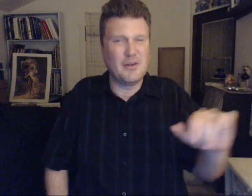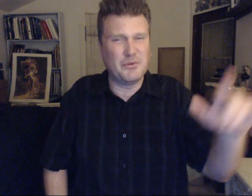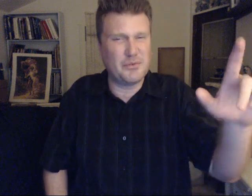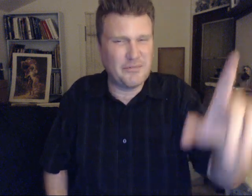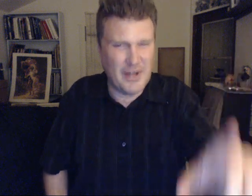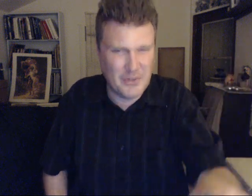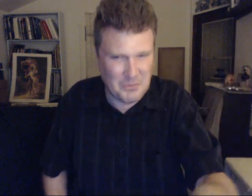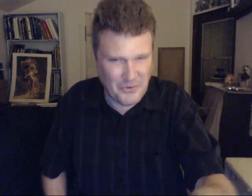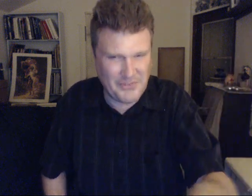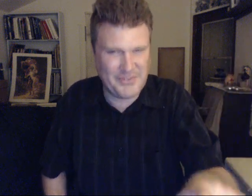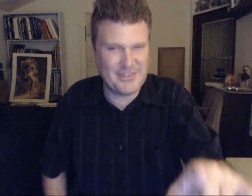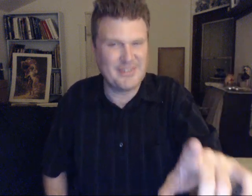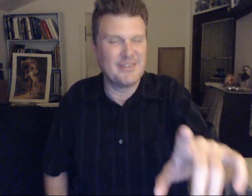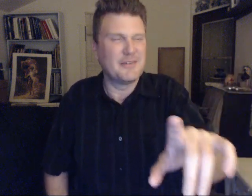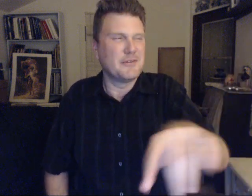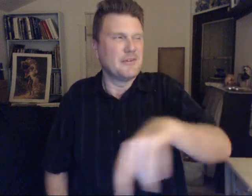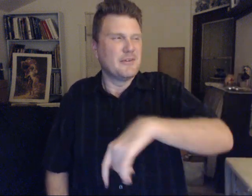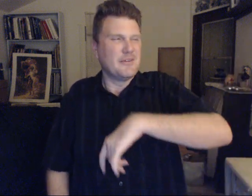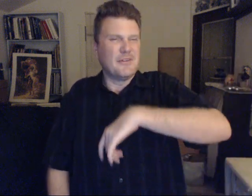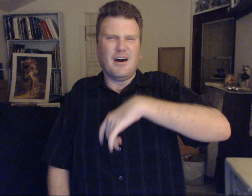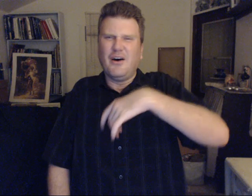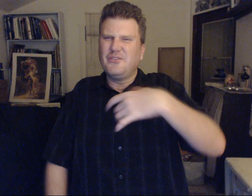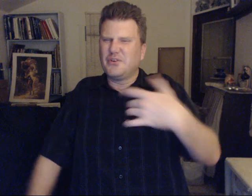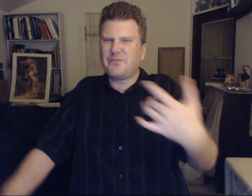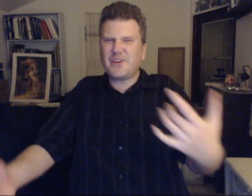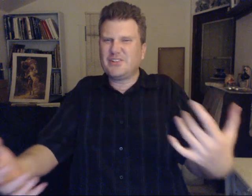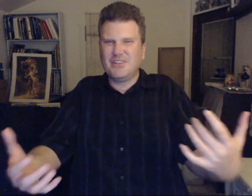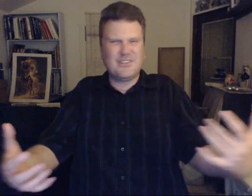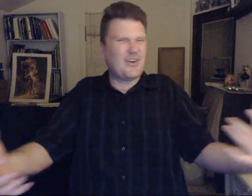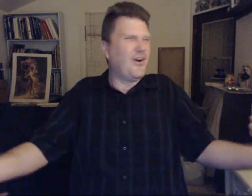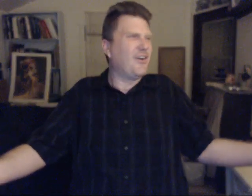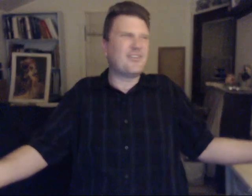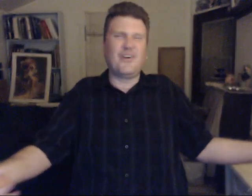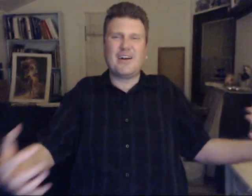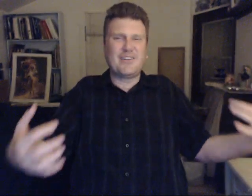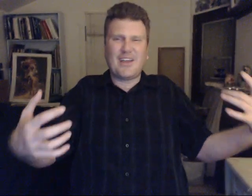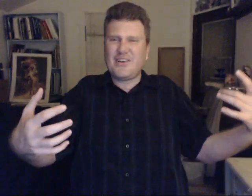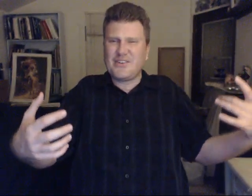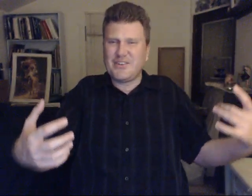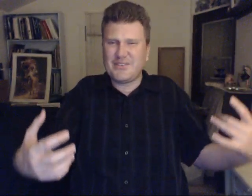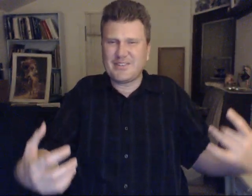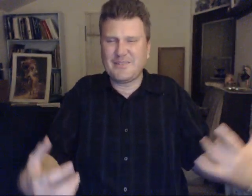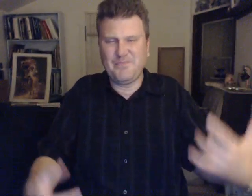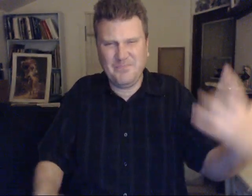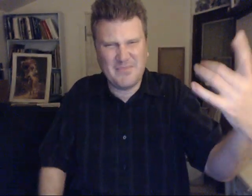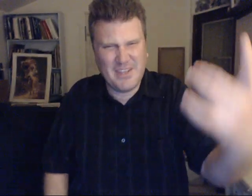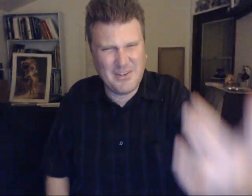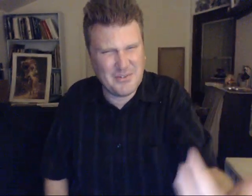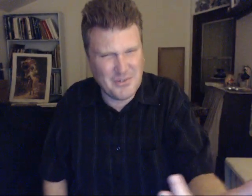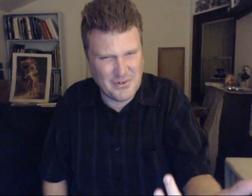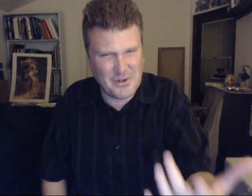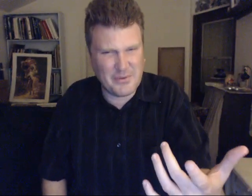Which we find humorous. Your fiction. Is all. Galactic aliens. And you don't even know it.